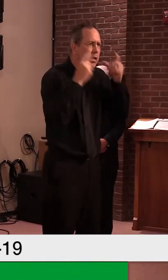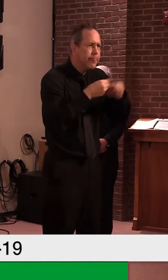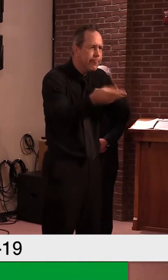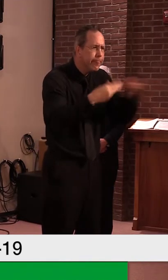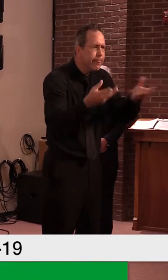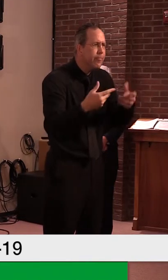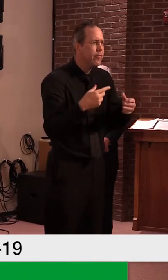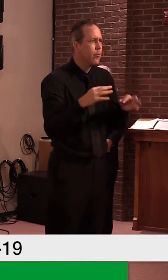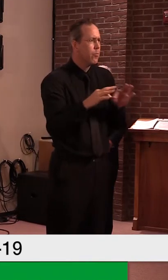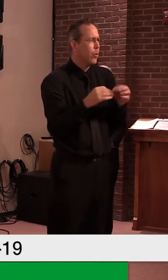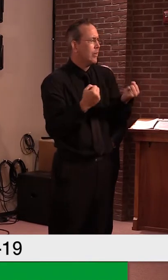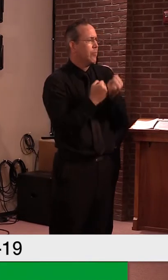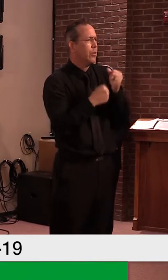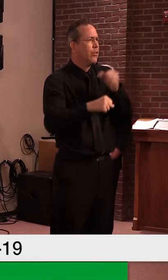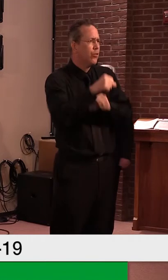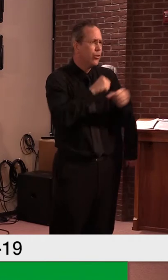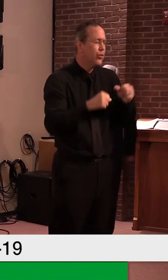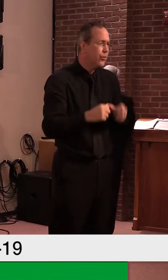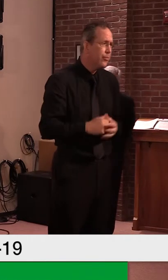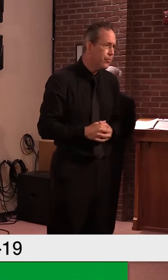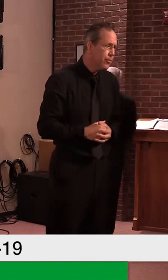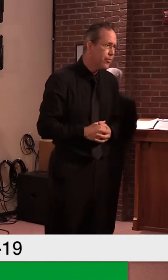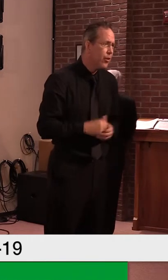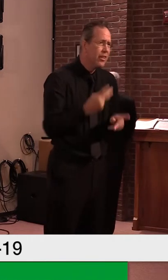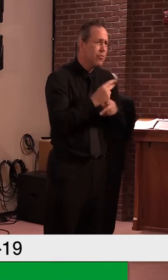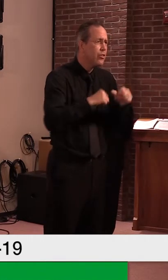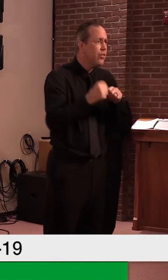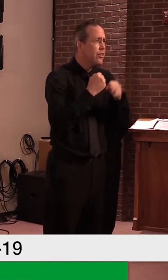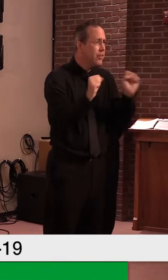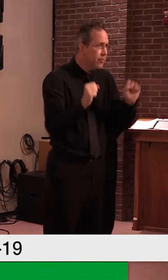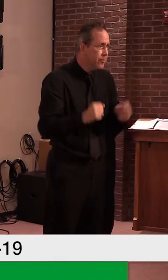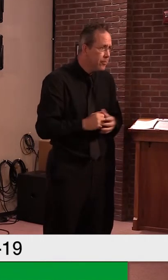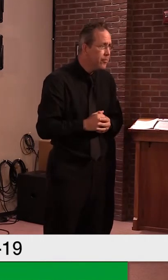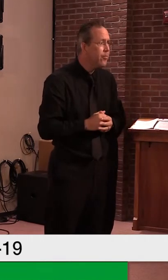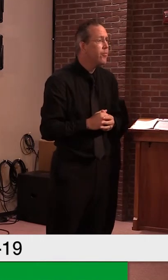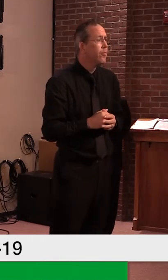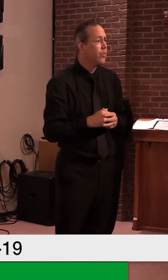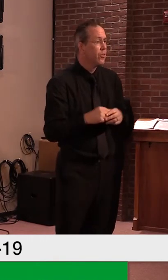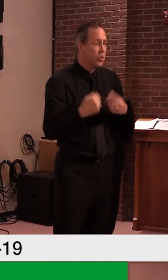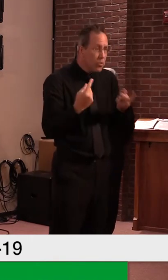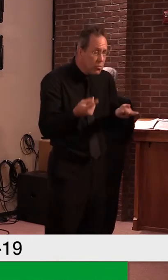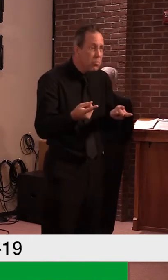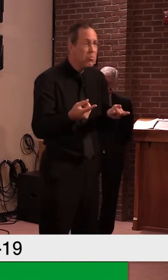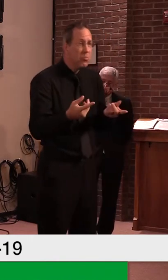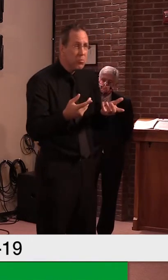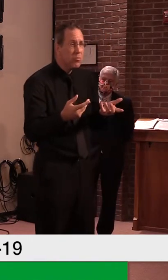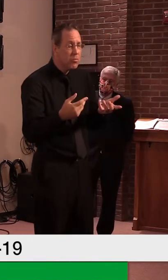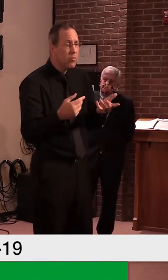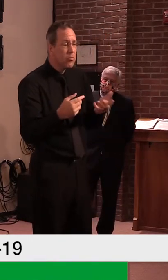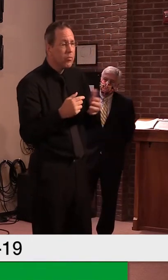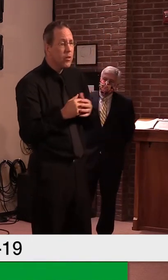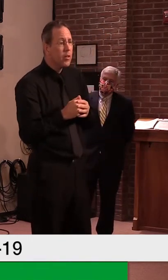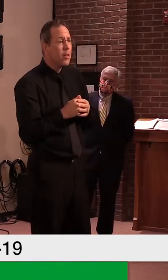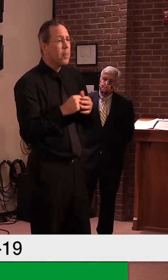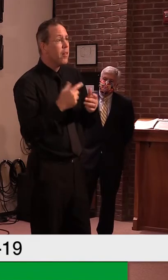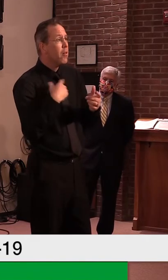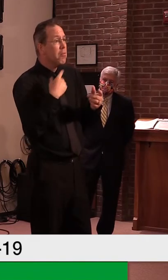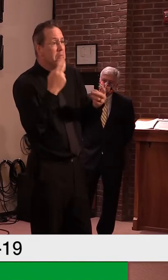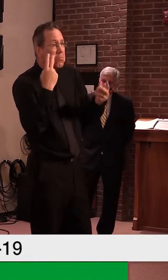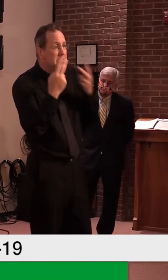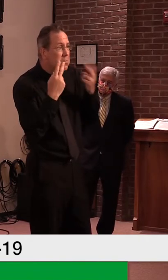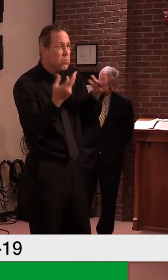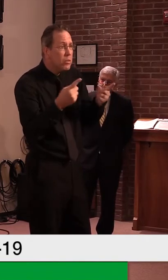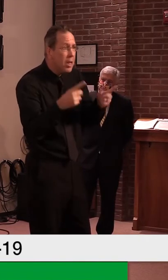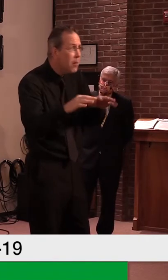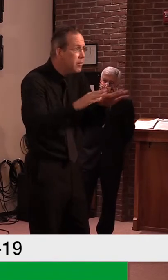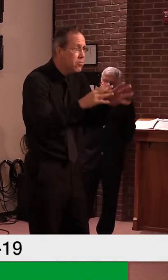And if it's a business, uh, maybe they would consider, uh, providing the mass or, or at least, uh, uh,